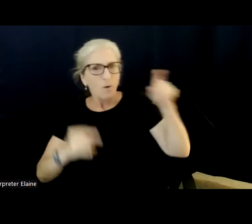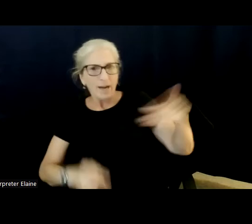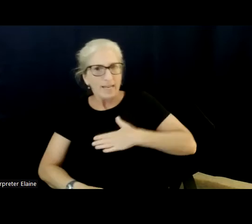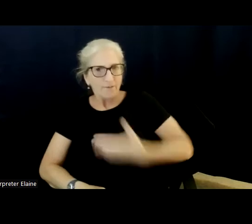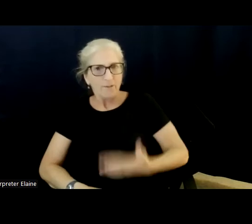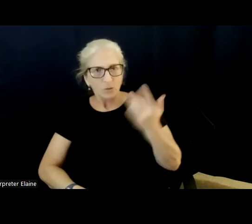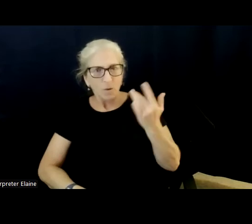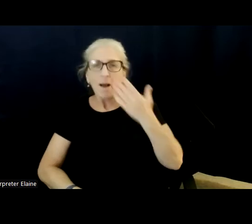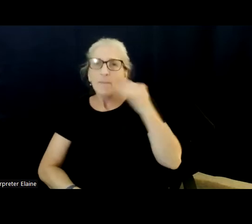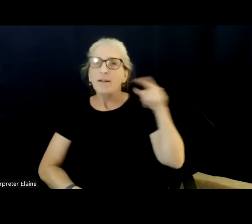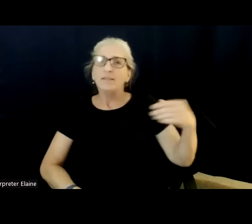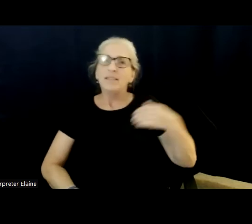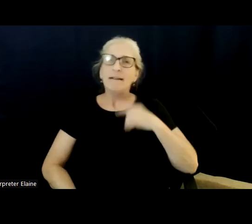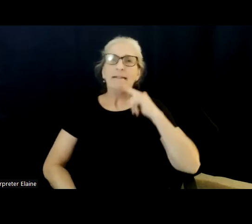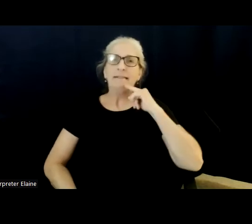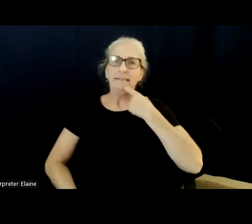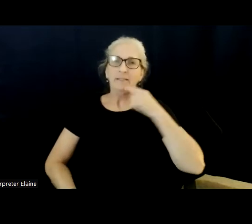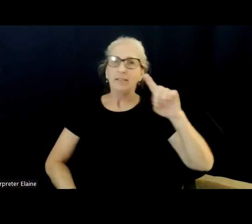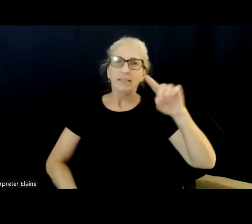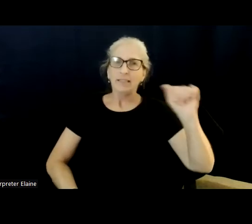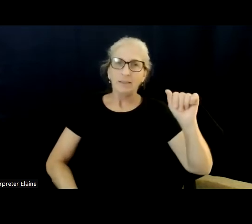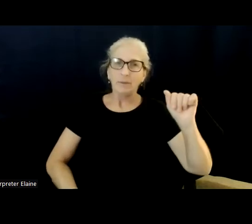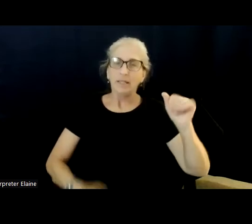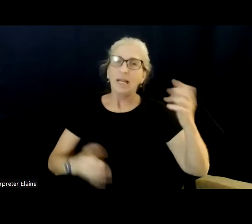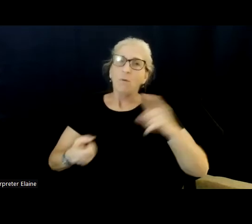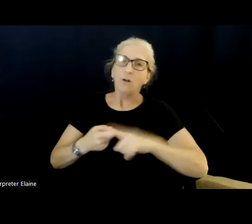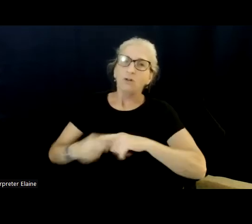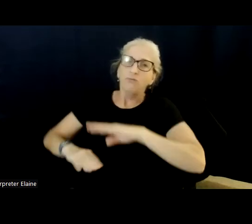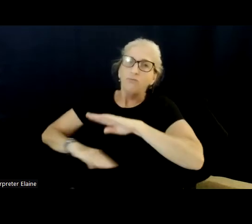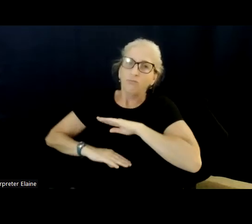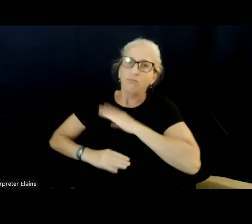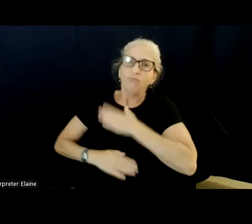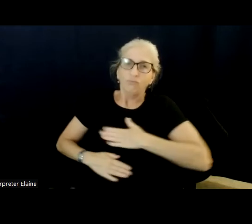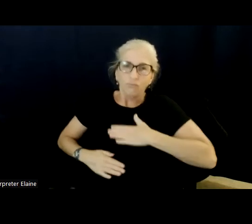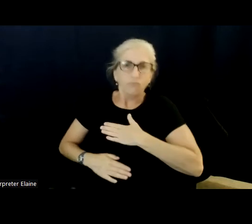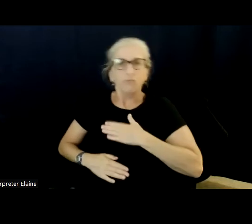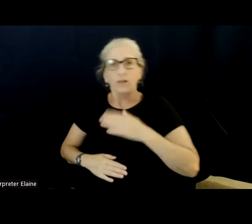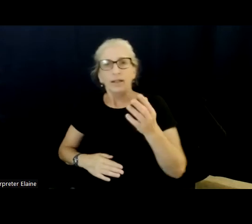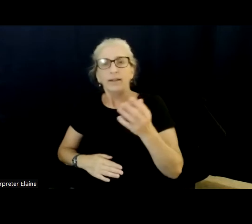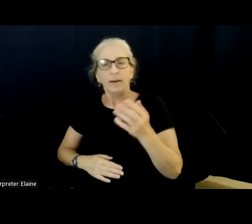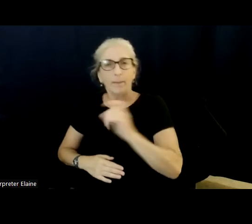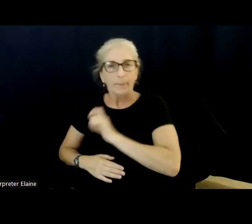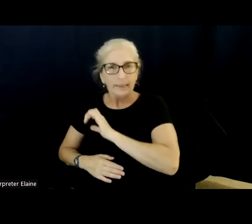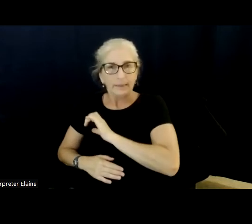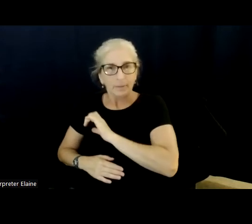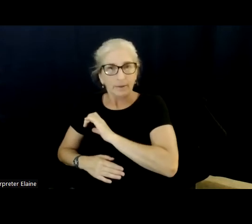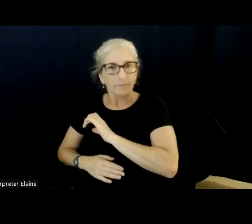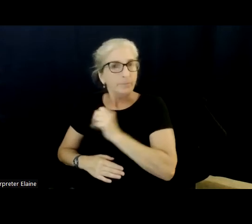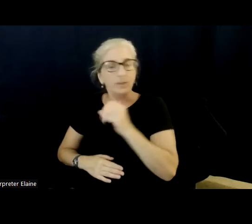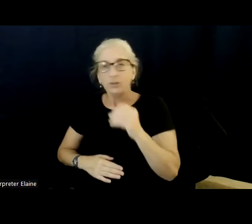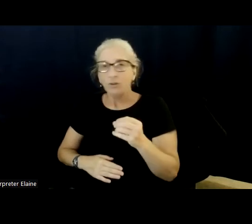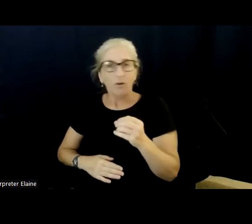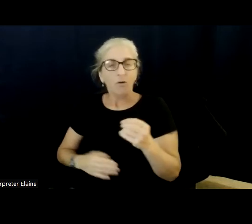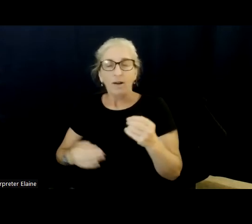police officers. Even the police officers didn't think he was guilty. When they finally did the DNA test, he was released. David Vasquez was